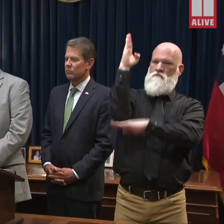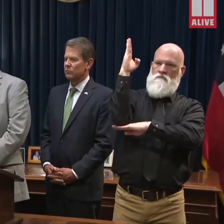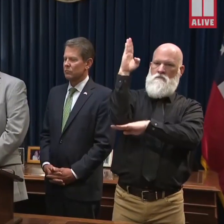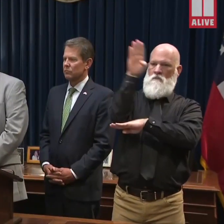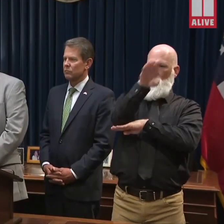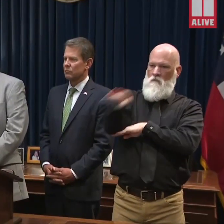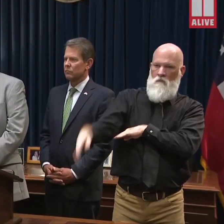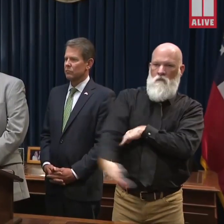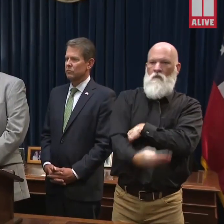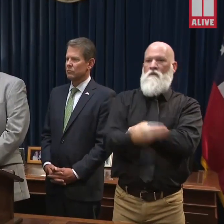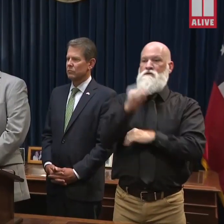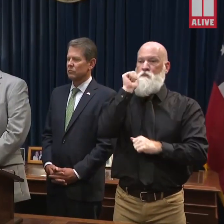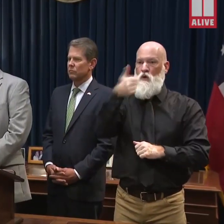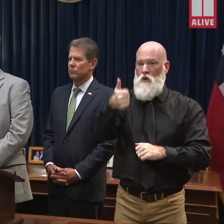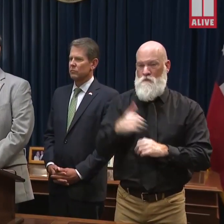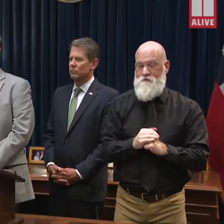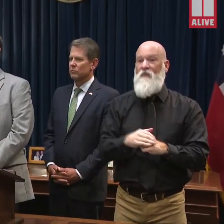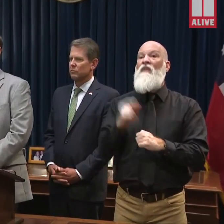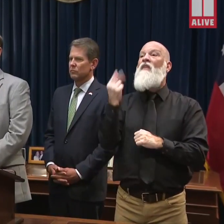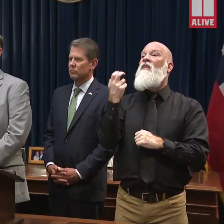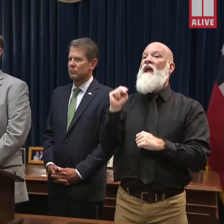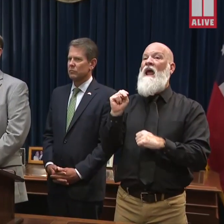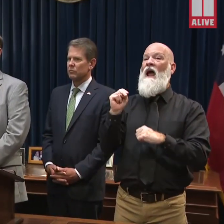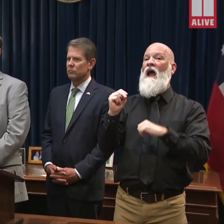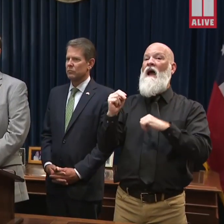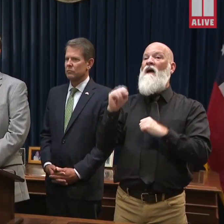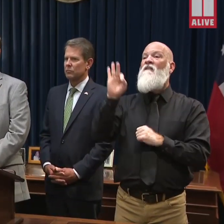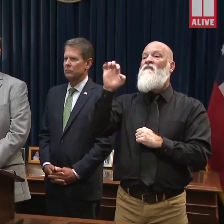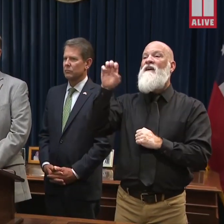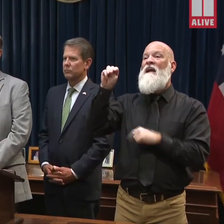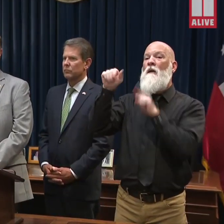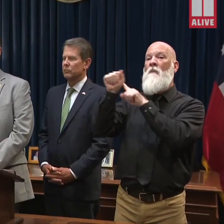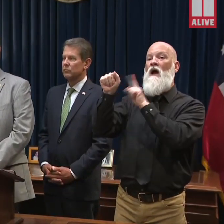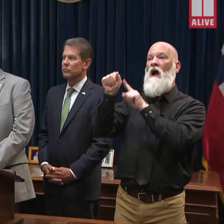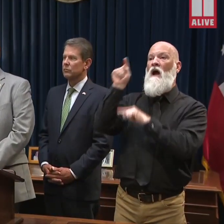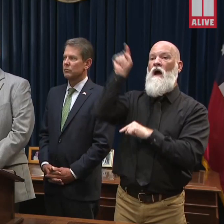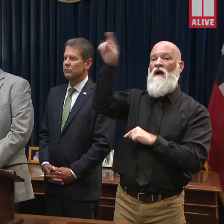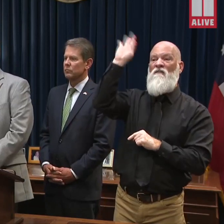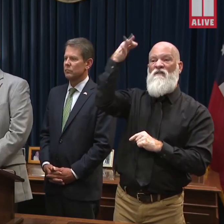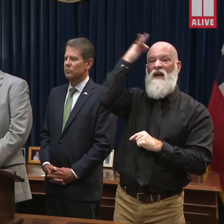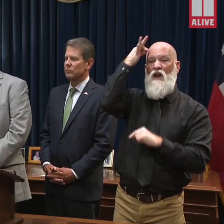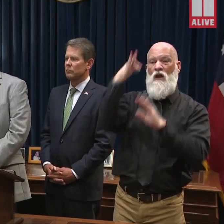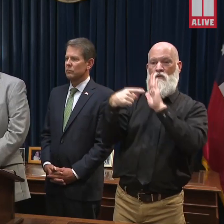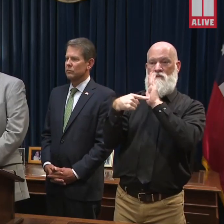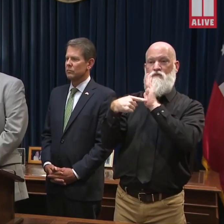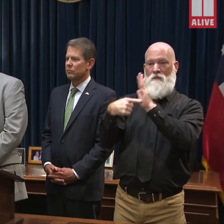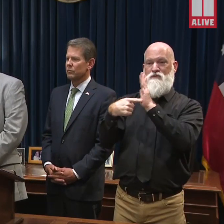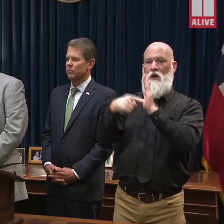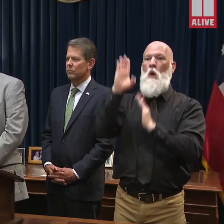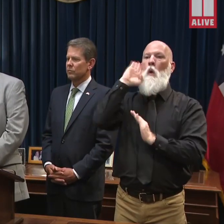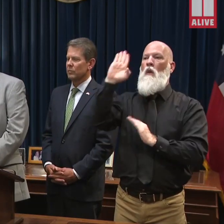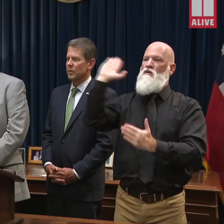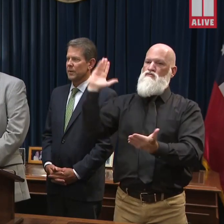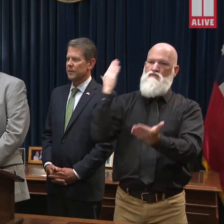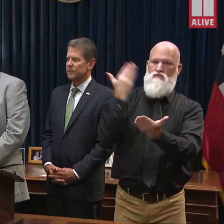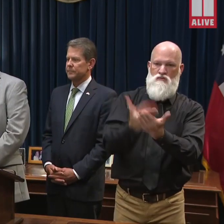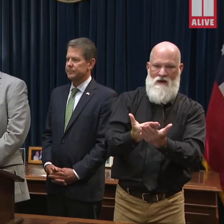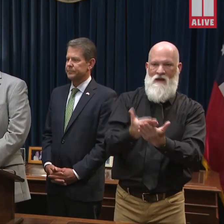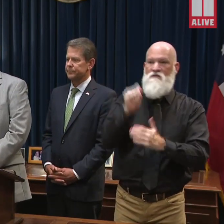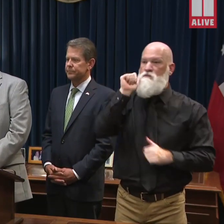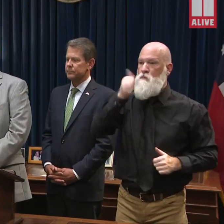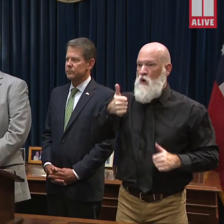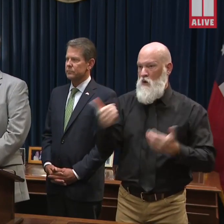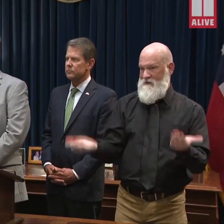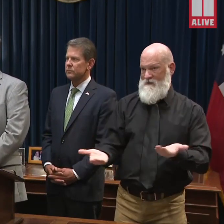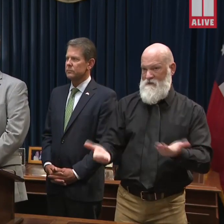We'll have a FEMA representative in the state operations center with us tomorrow. Friday morning, we'll actually have a FEMA incident